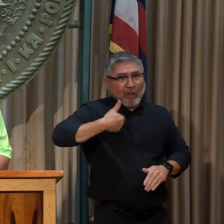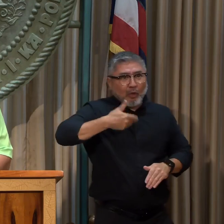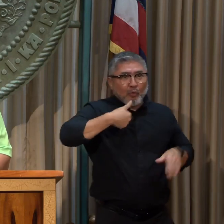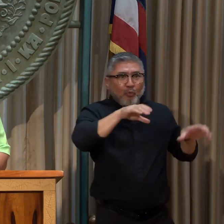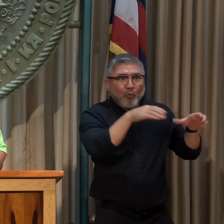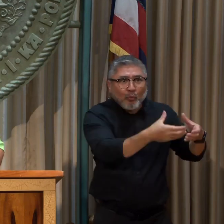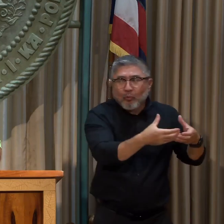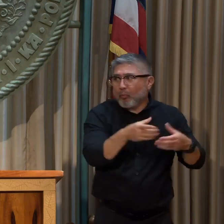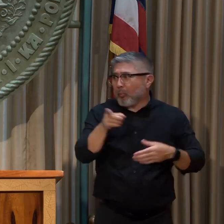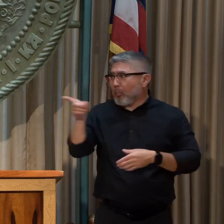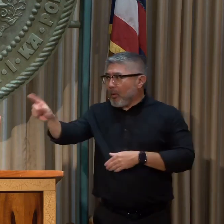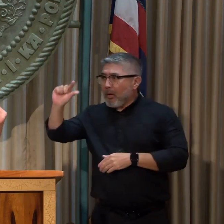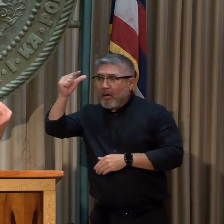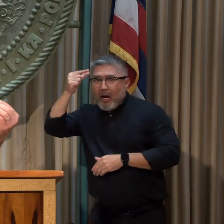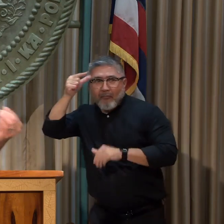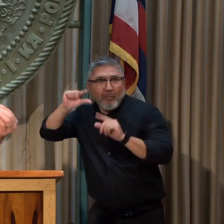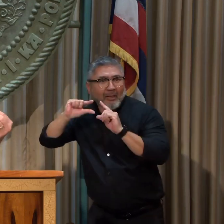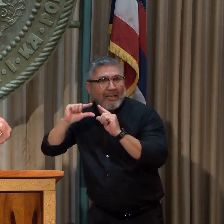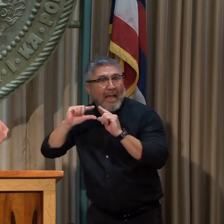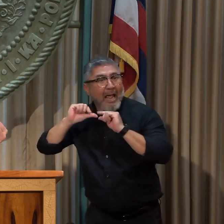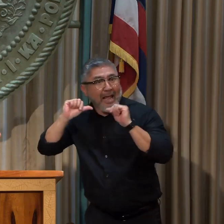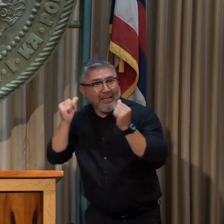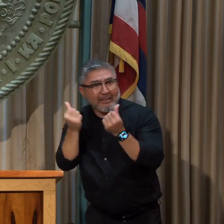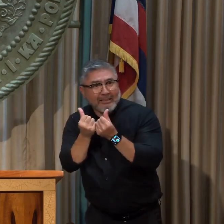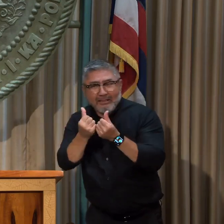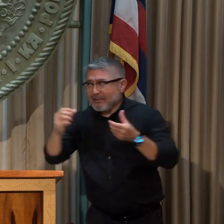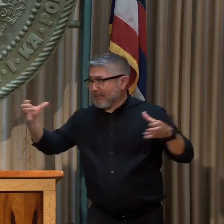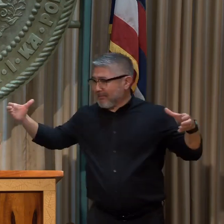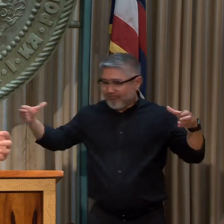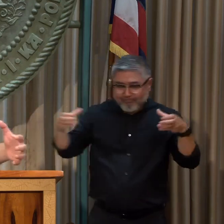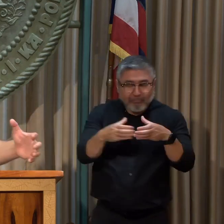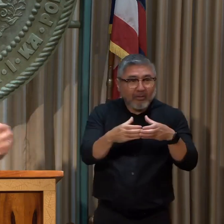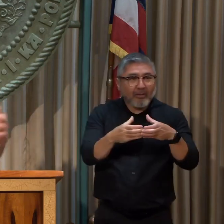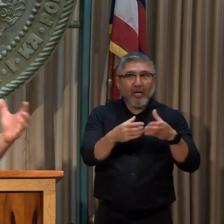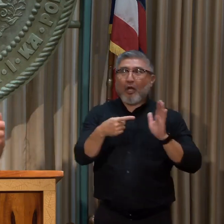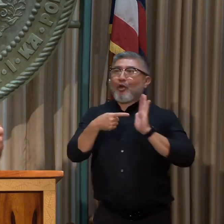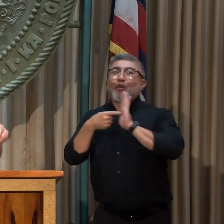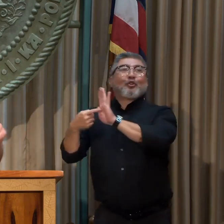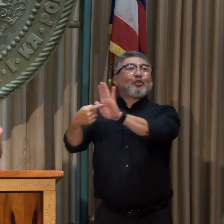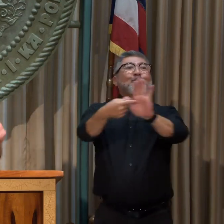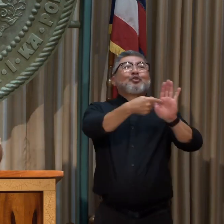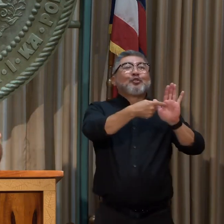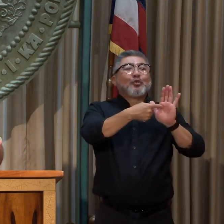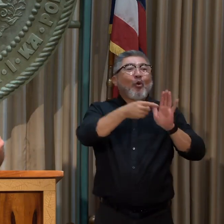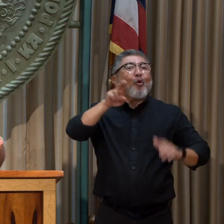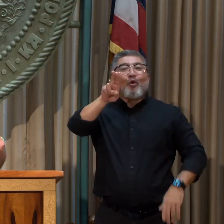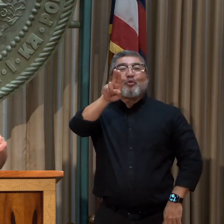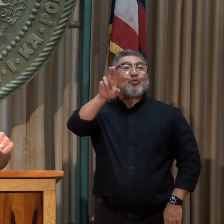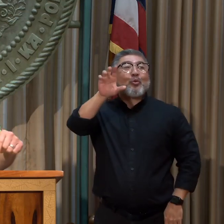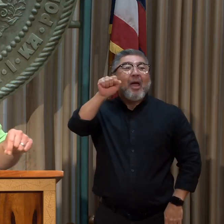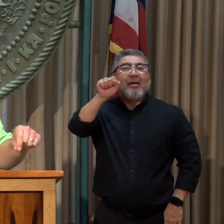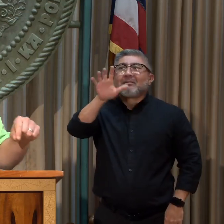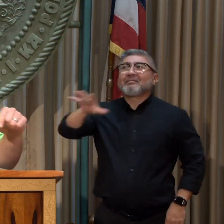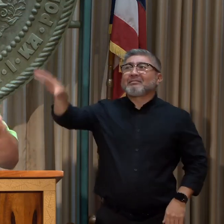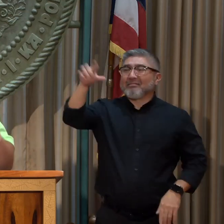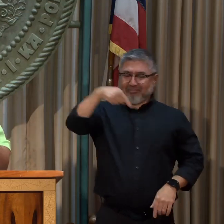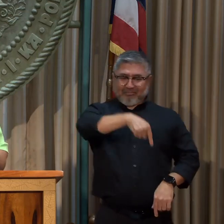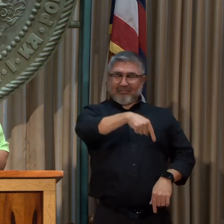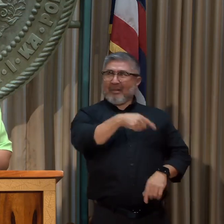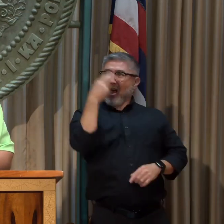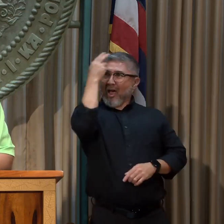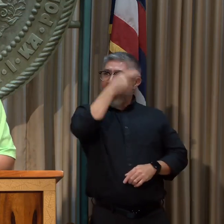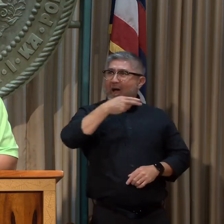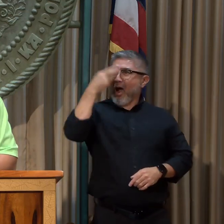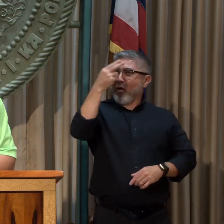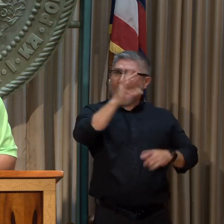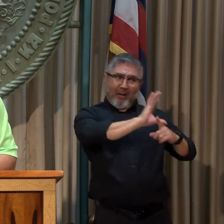government agencies, and then share this message across the nation to ensure that we can magnify our efforts here with everybody else